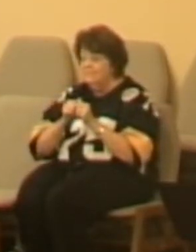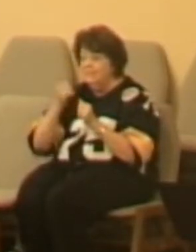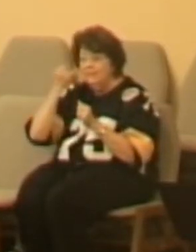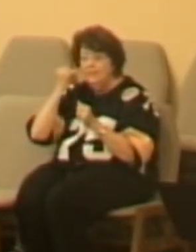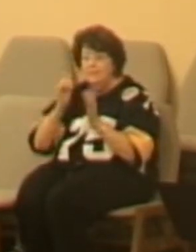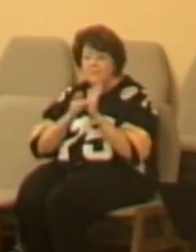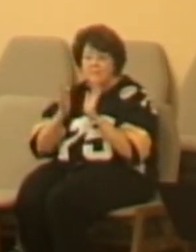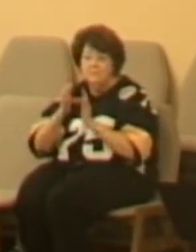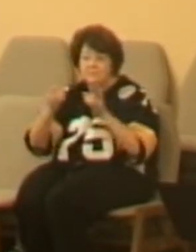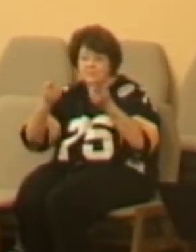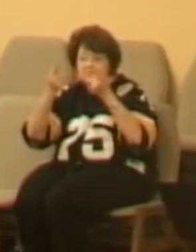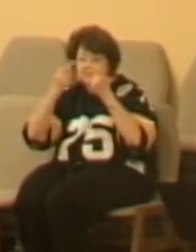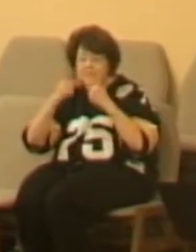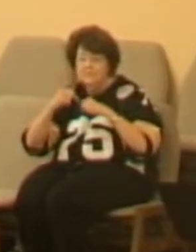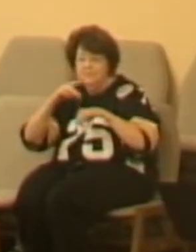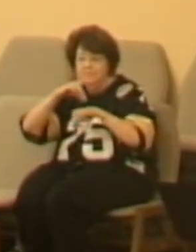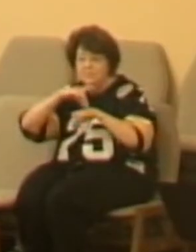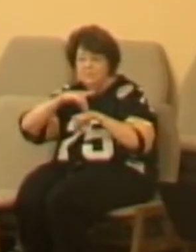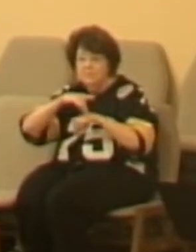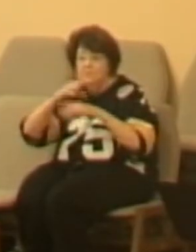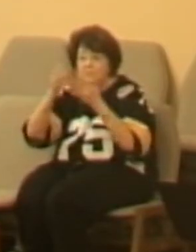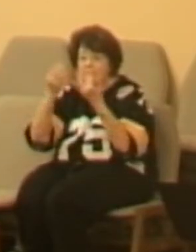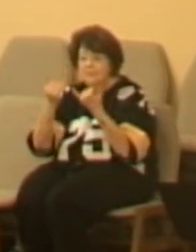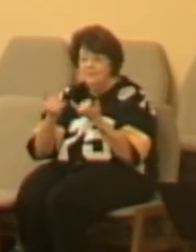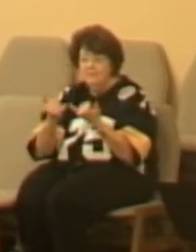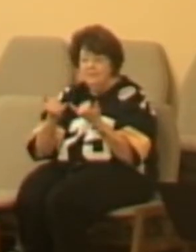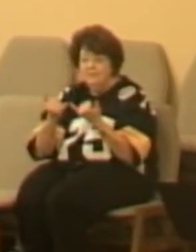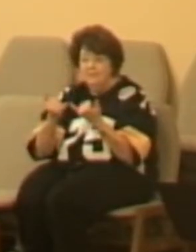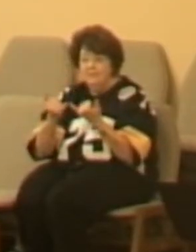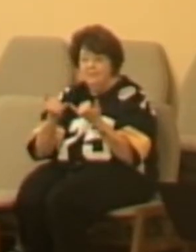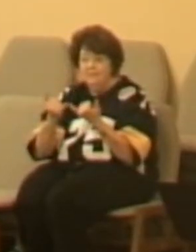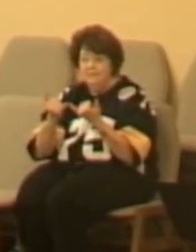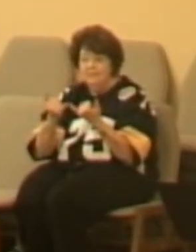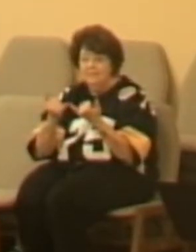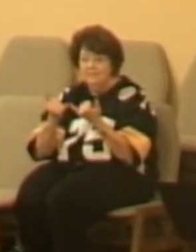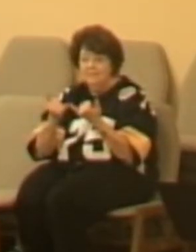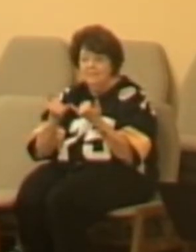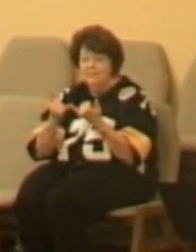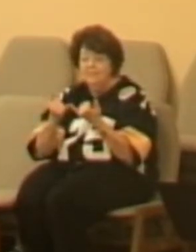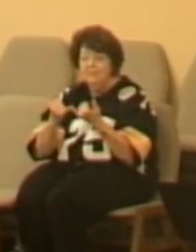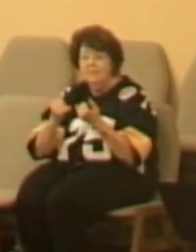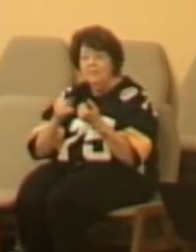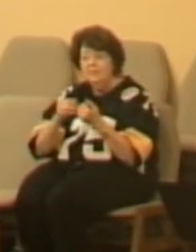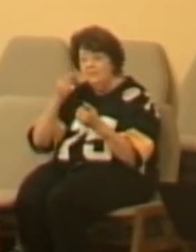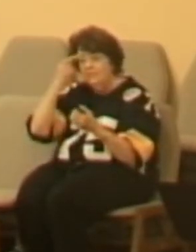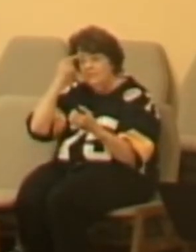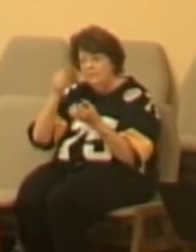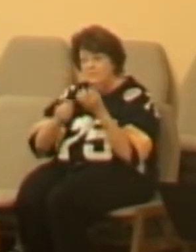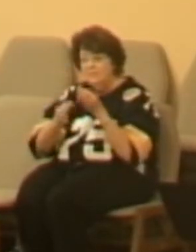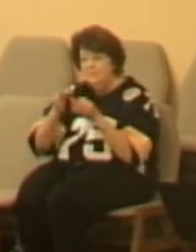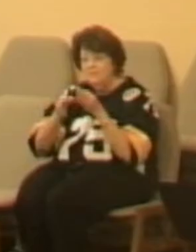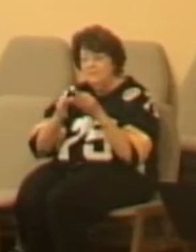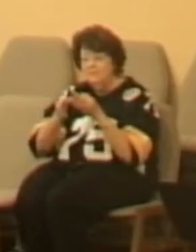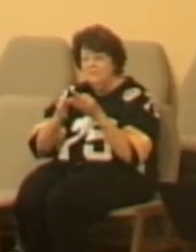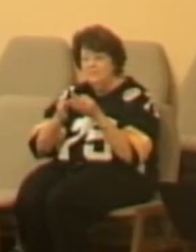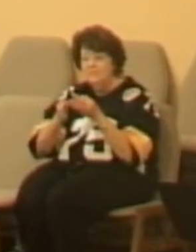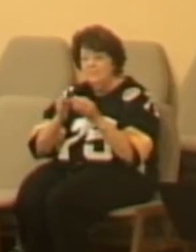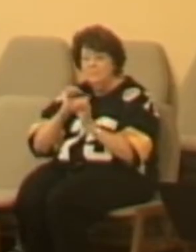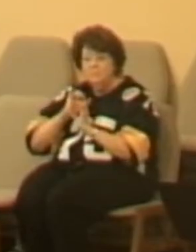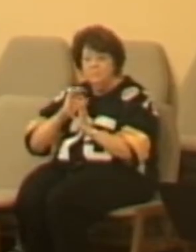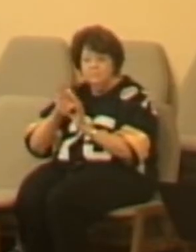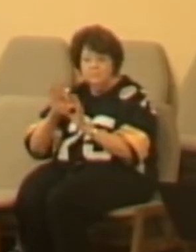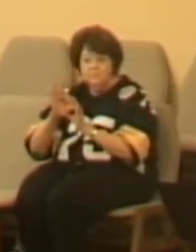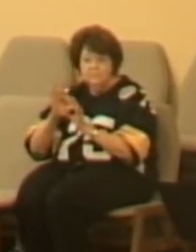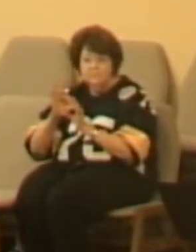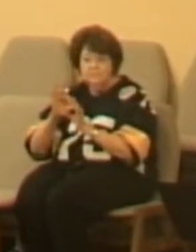What do you suppose he'd say? What would he say to America today? Do you suppose he would turn and say, now, all of you who are Democrats,